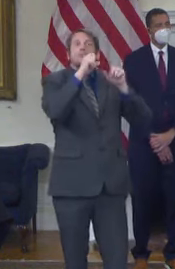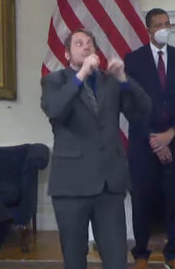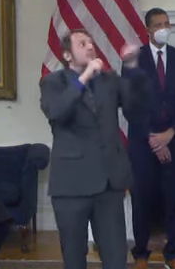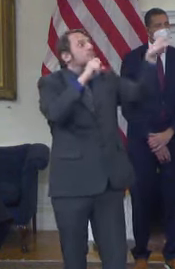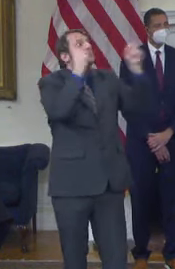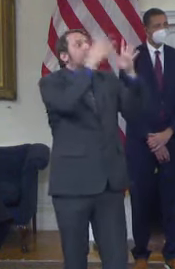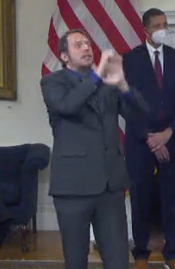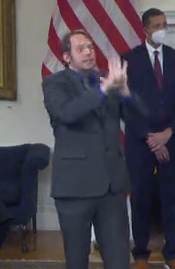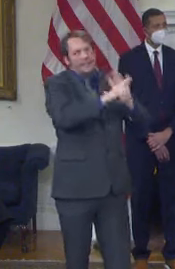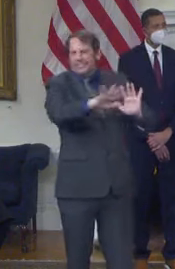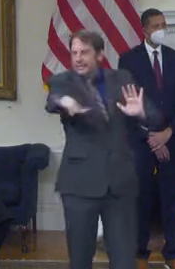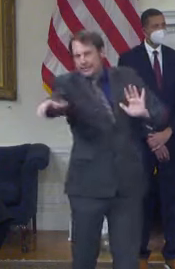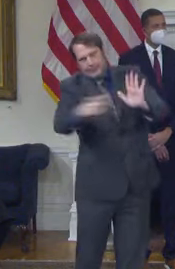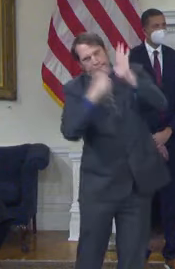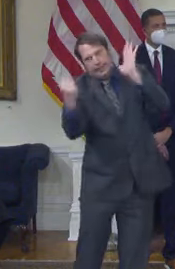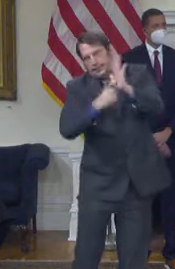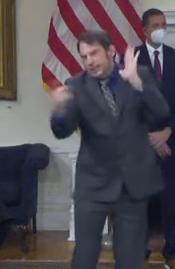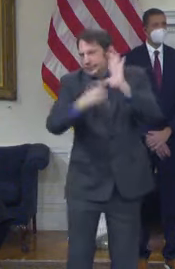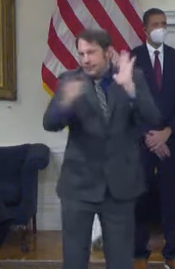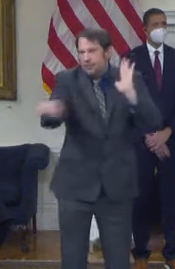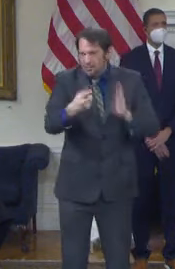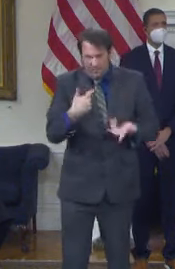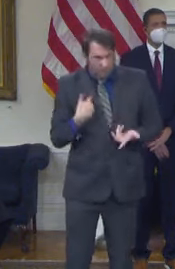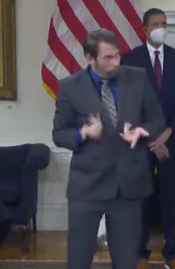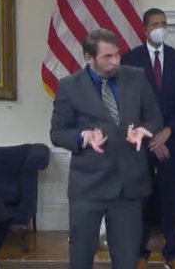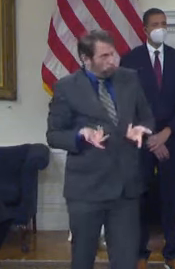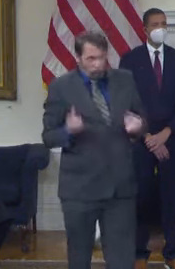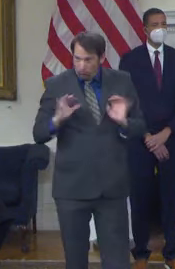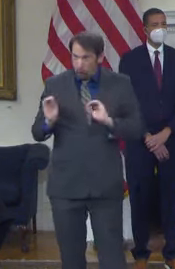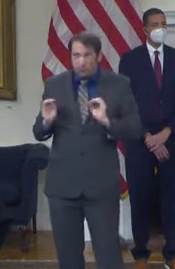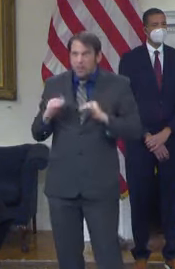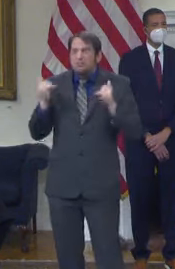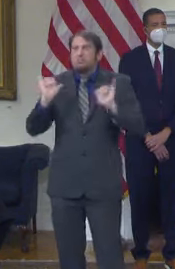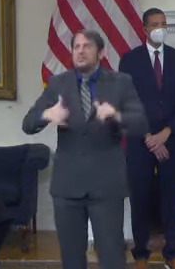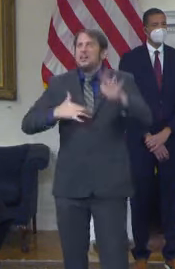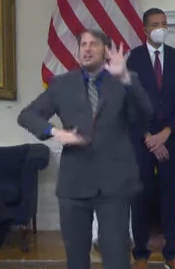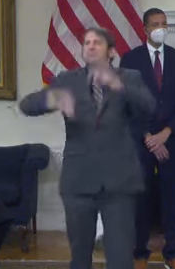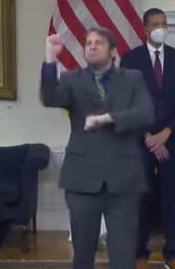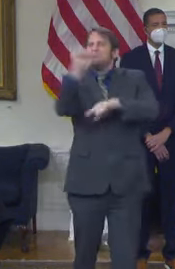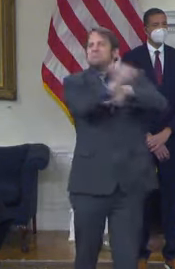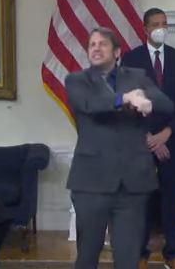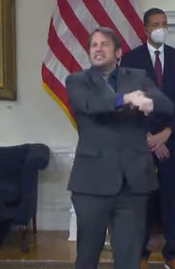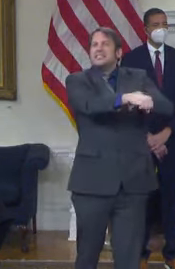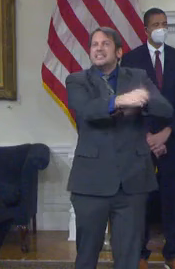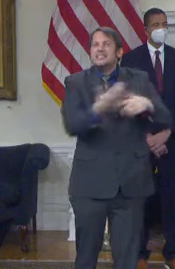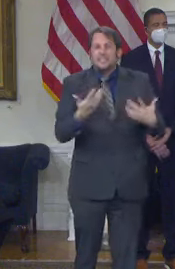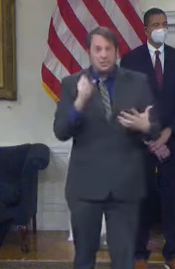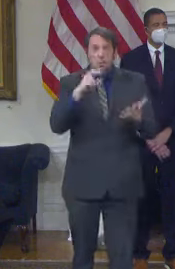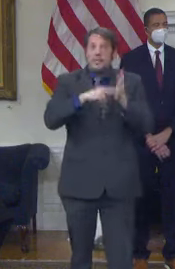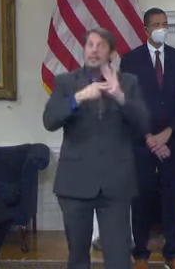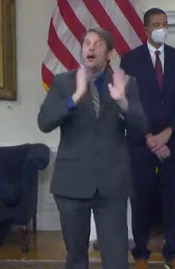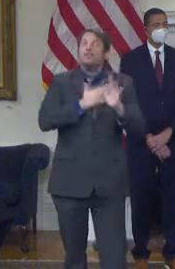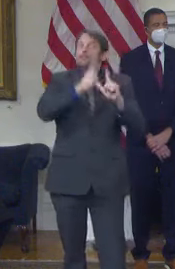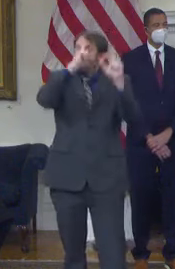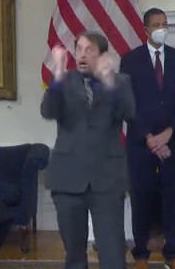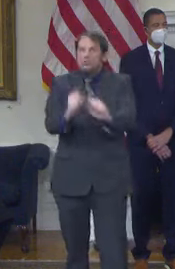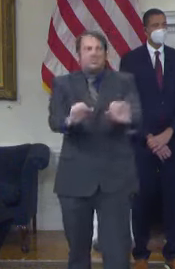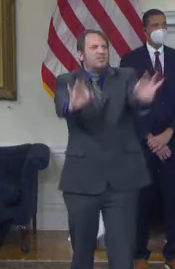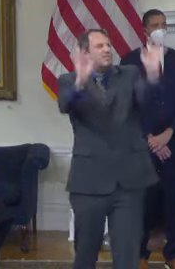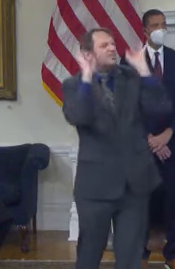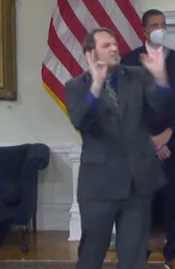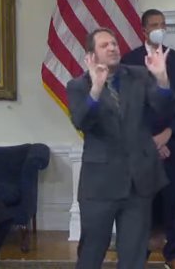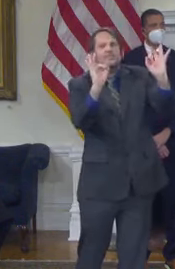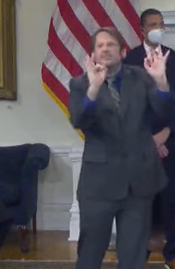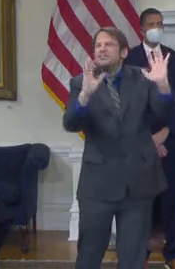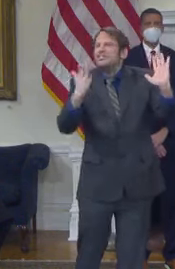strategy that we've done over the past 22 months, which, you know, I think is just the way most people are happy with.